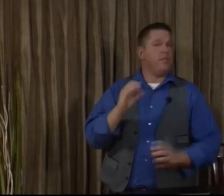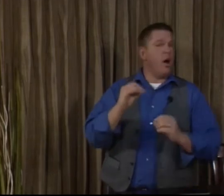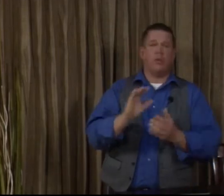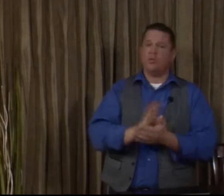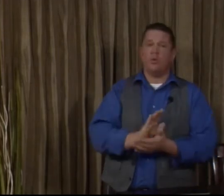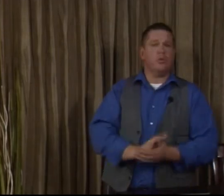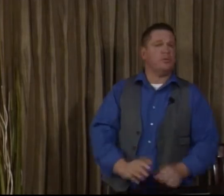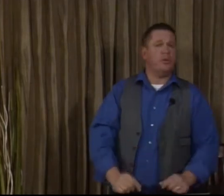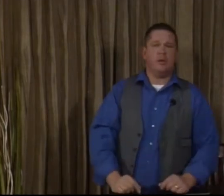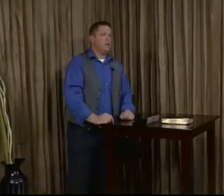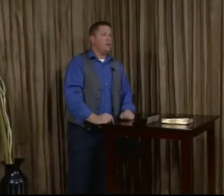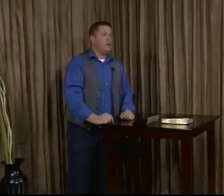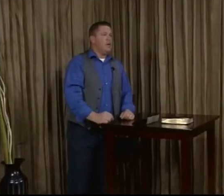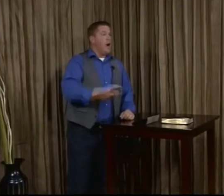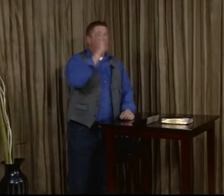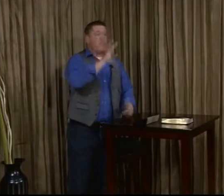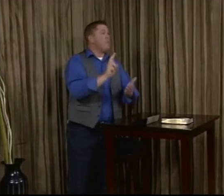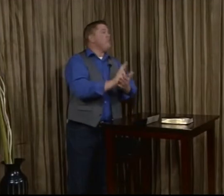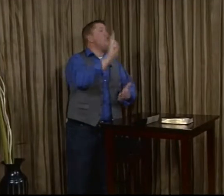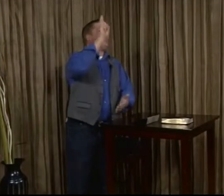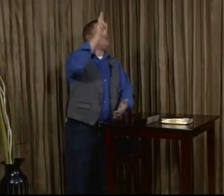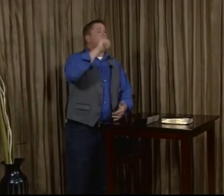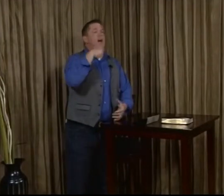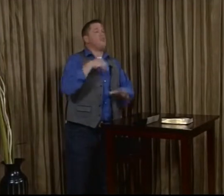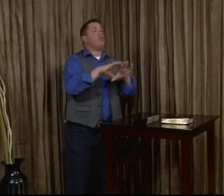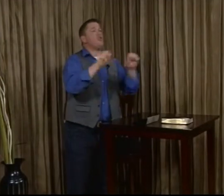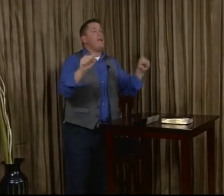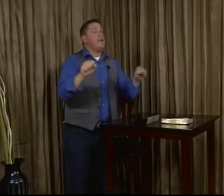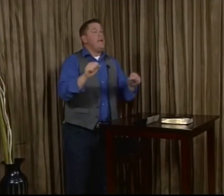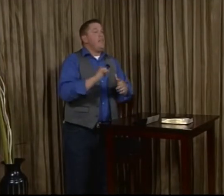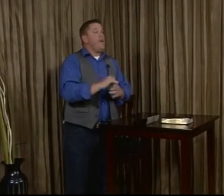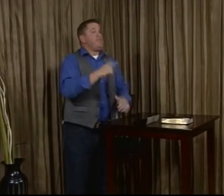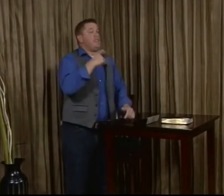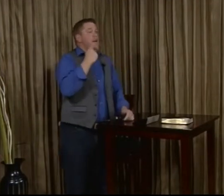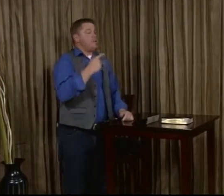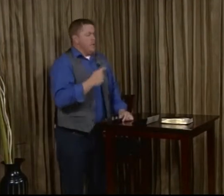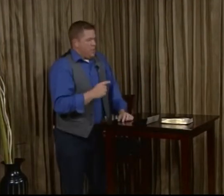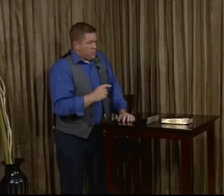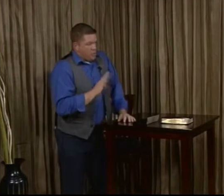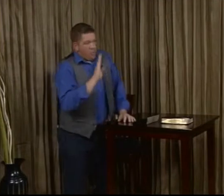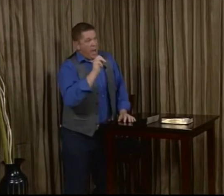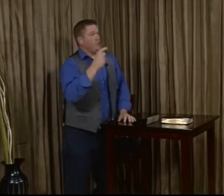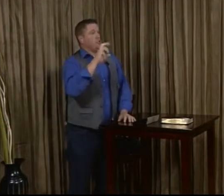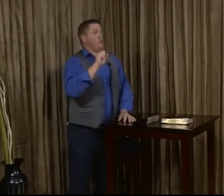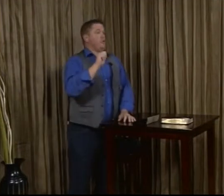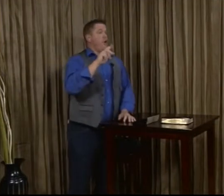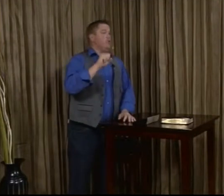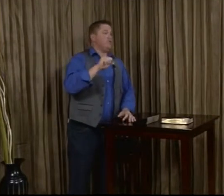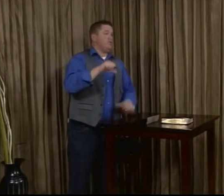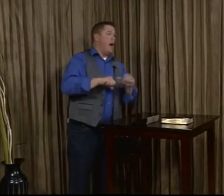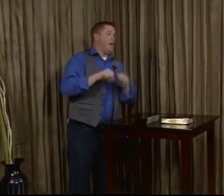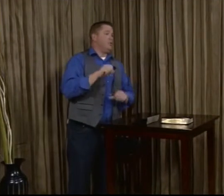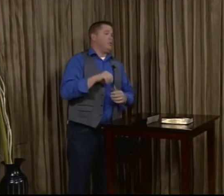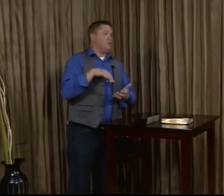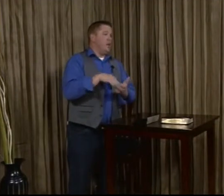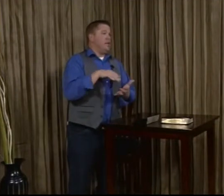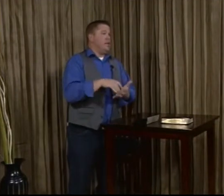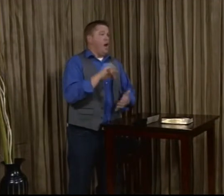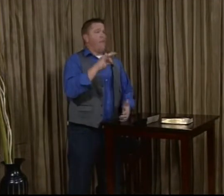taught in schools. I've never been to university. I don't have a degree that says the Bachelor's of Arts of Science, the study of